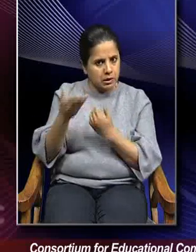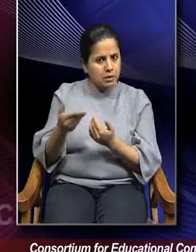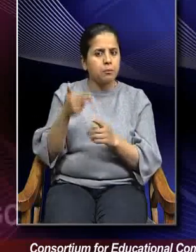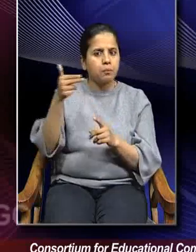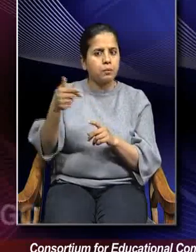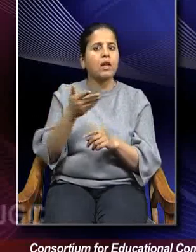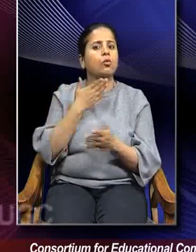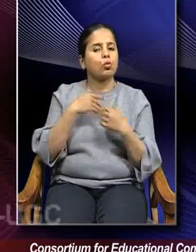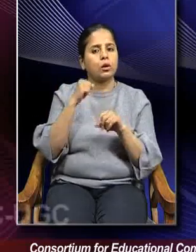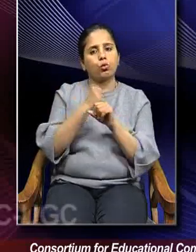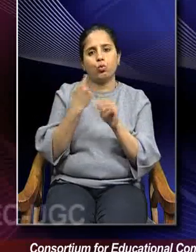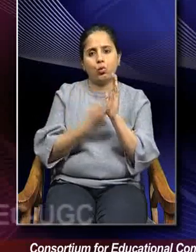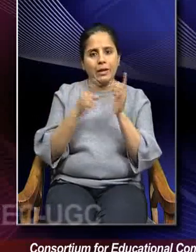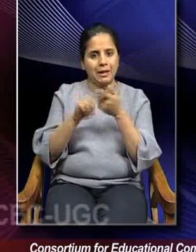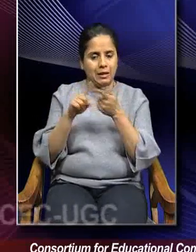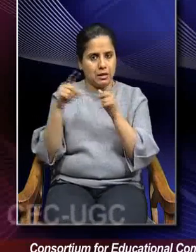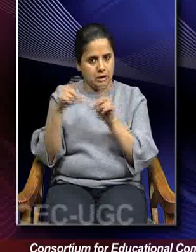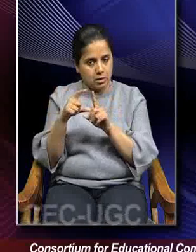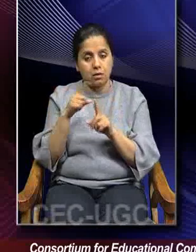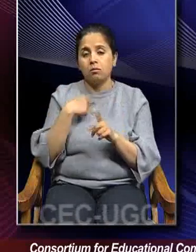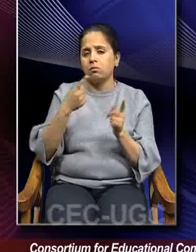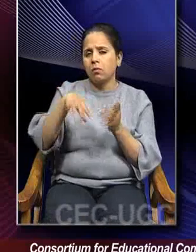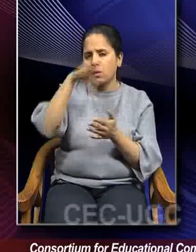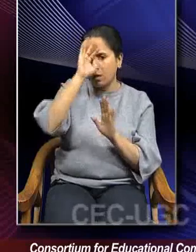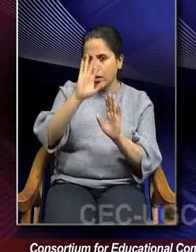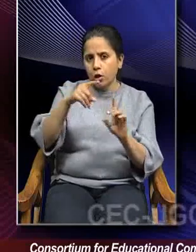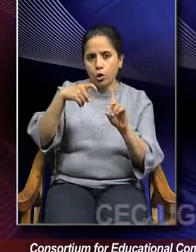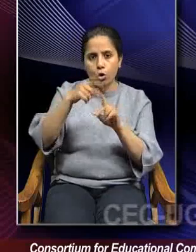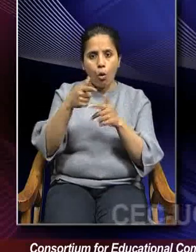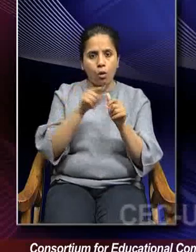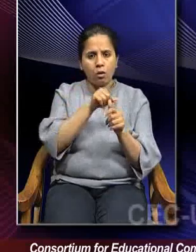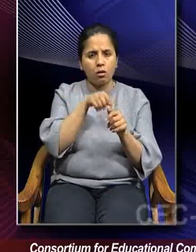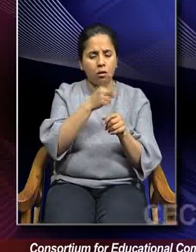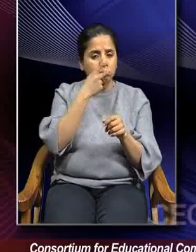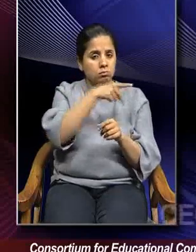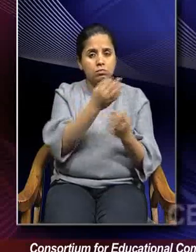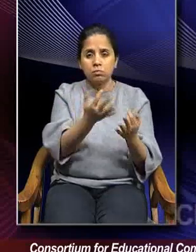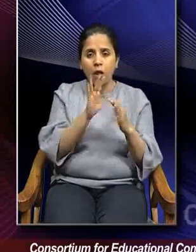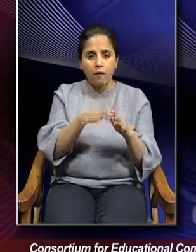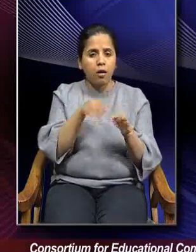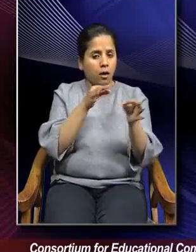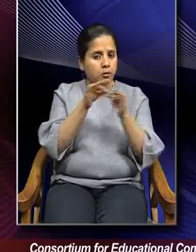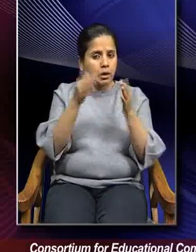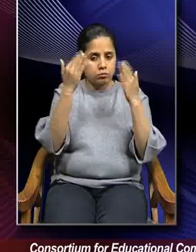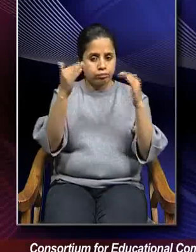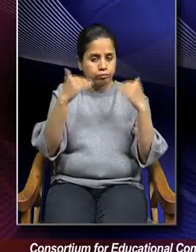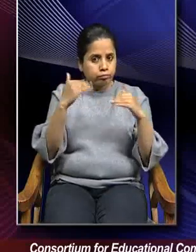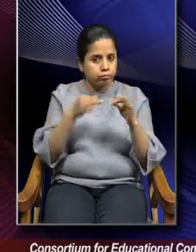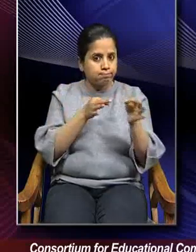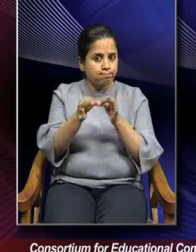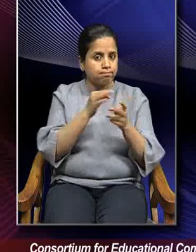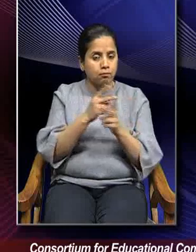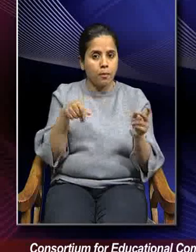as greed. So my dear learners, Cotillia has very eloquently given this classification of